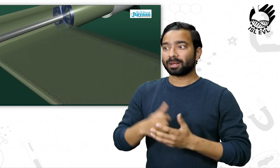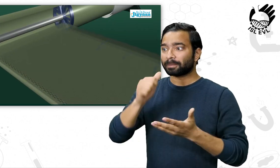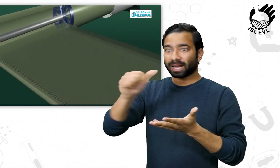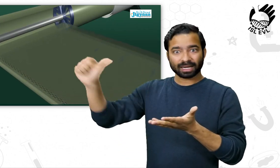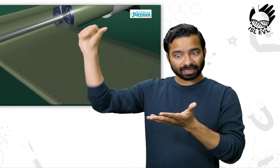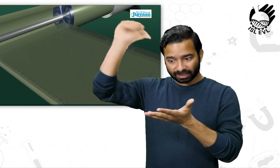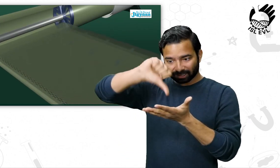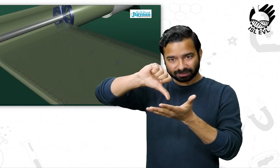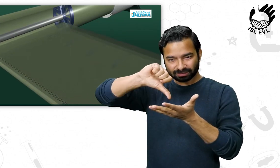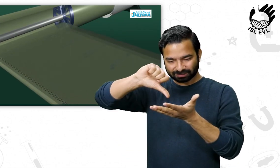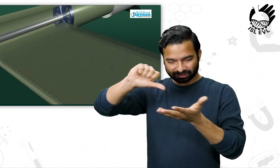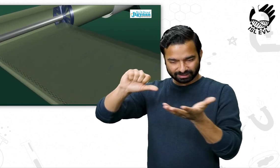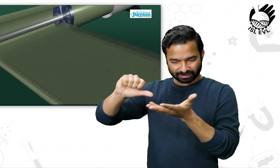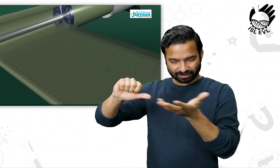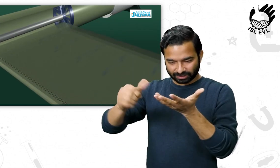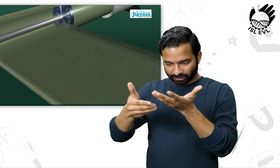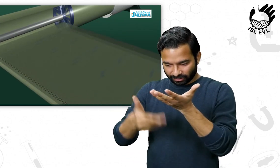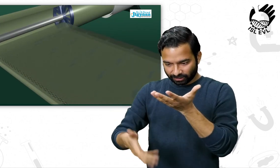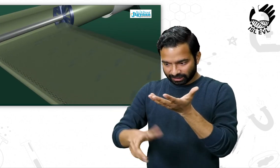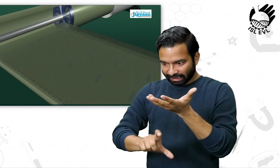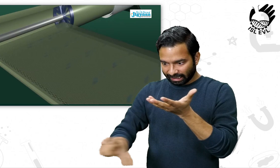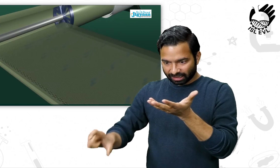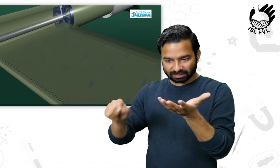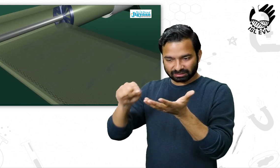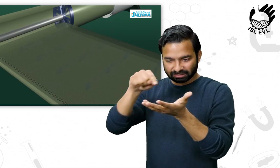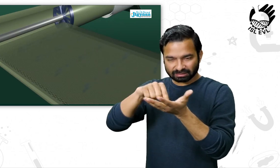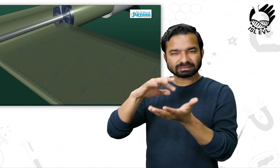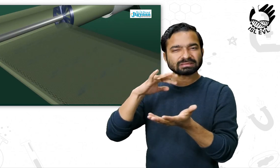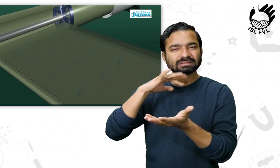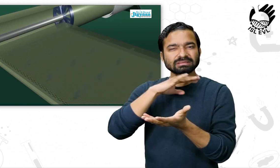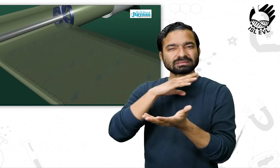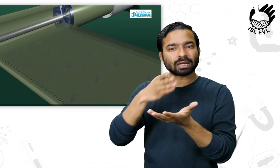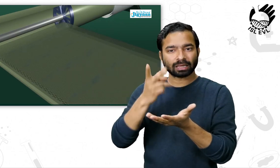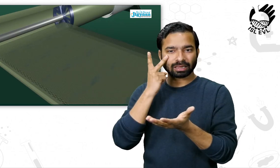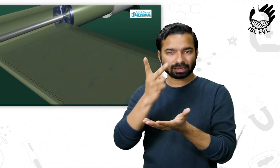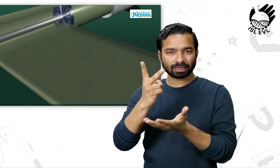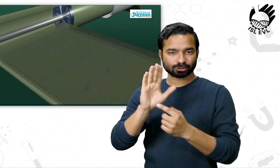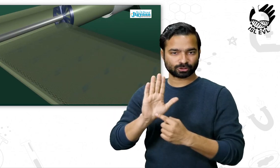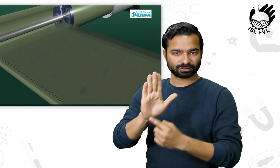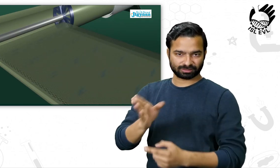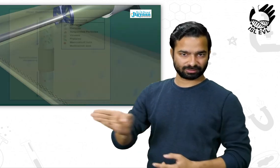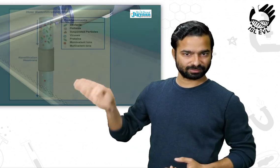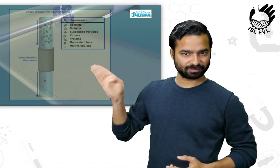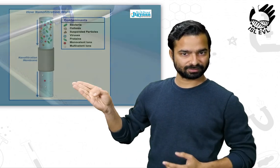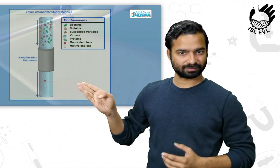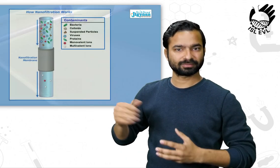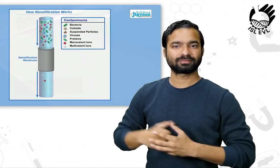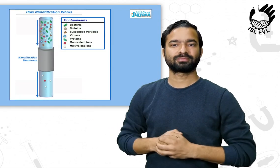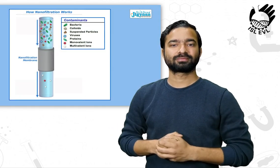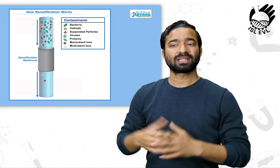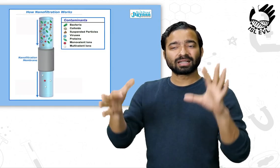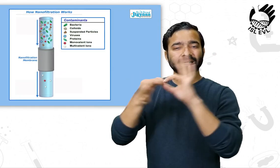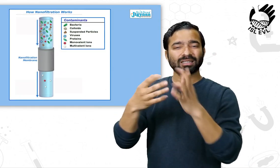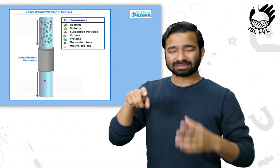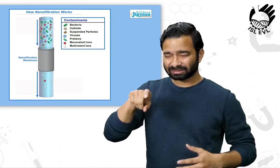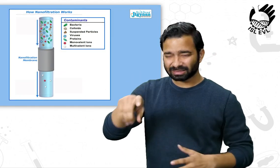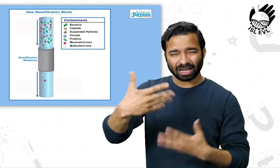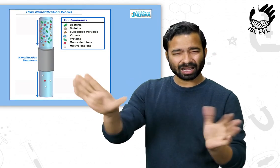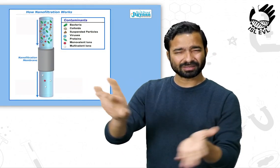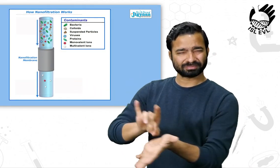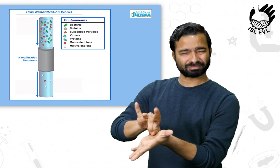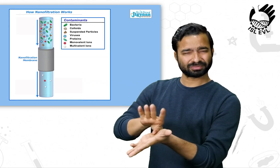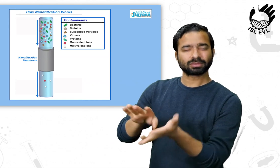filtration or sieving technique, the membrane rejects turbidity i.e. hazyness present